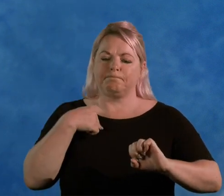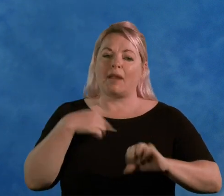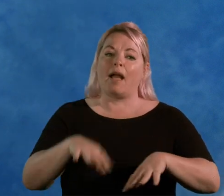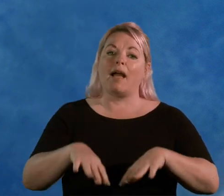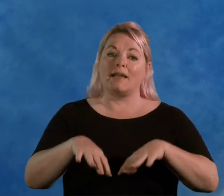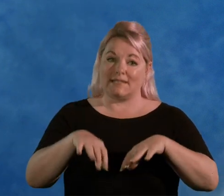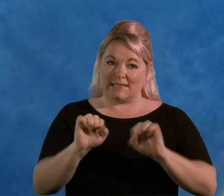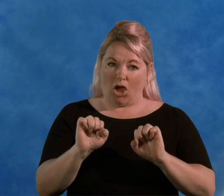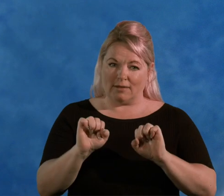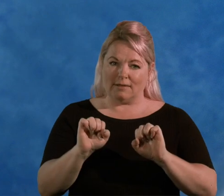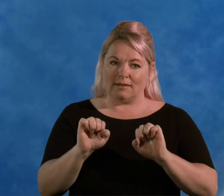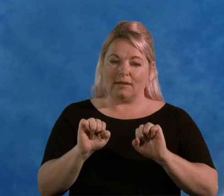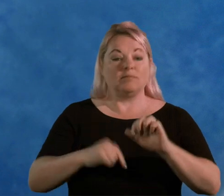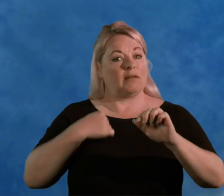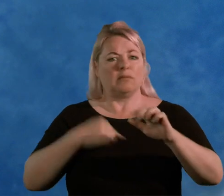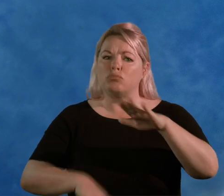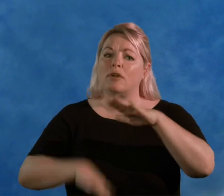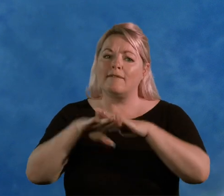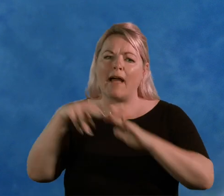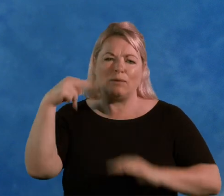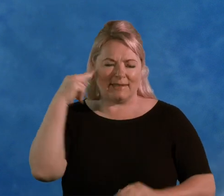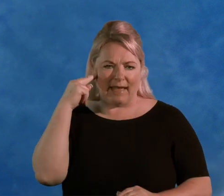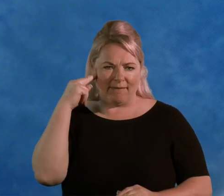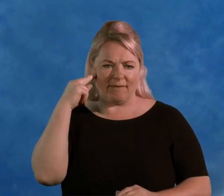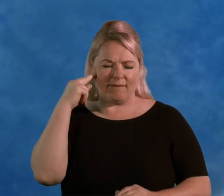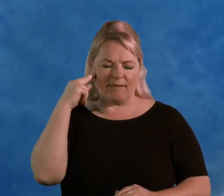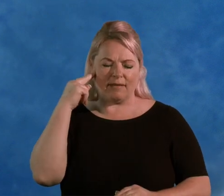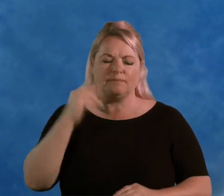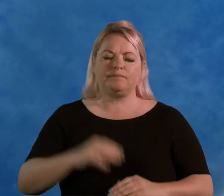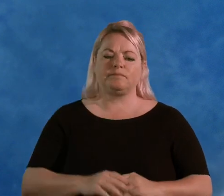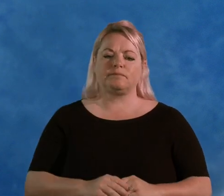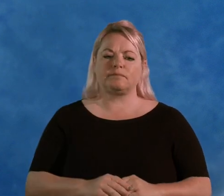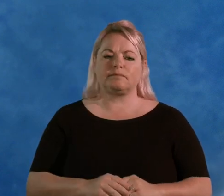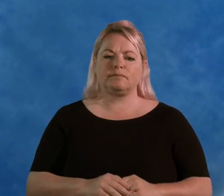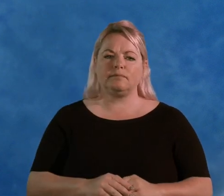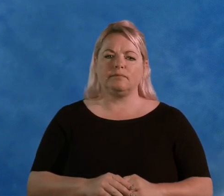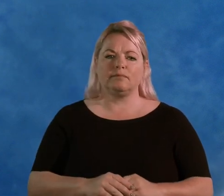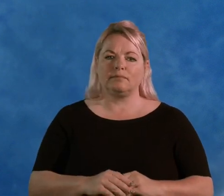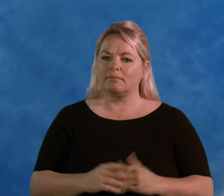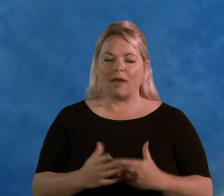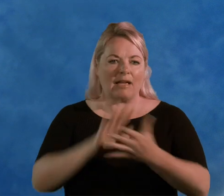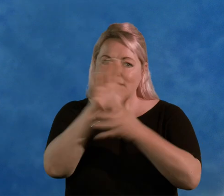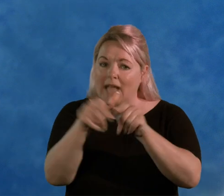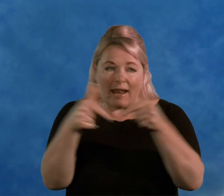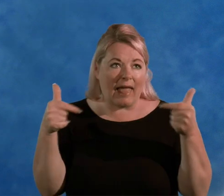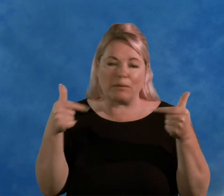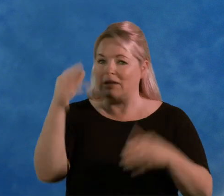started, although I was profoundly deaf. So, you know, I didn't know any sign language